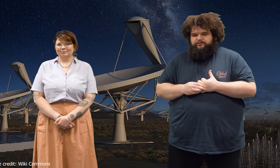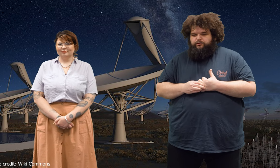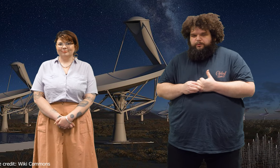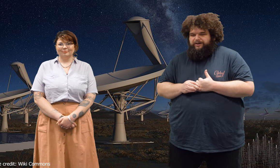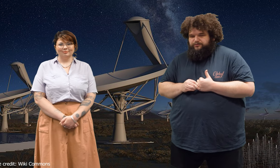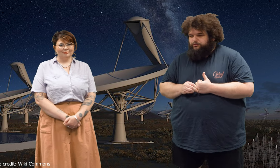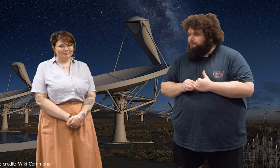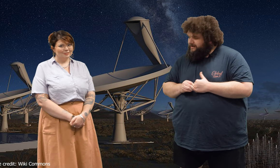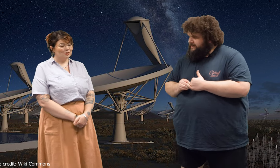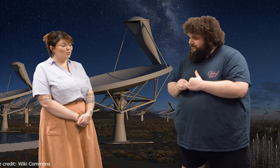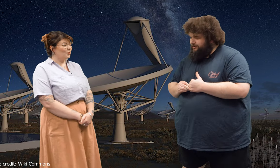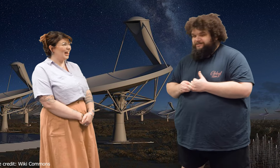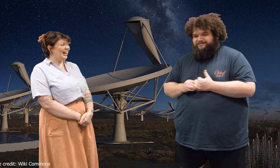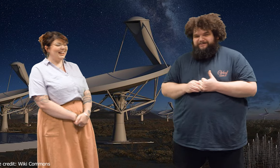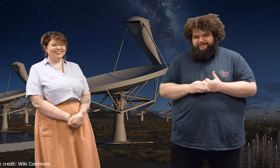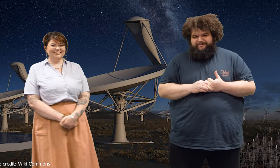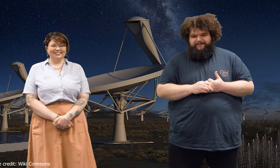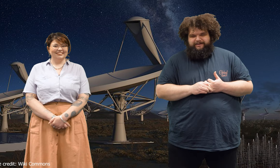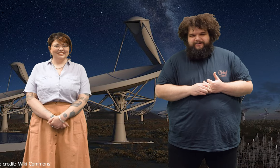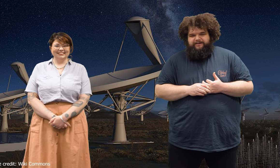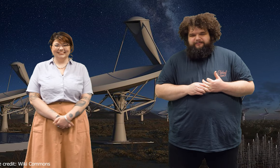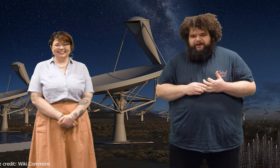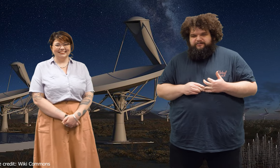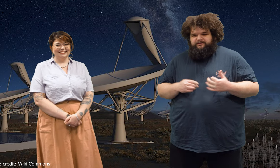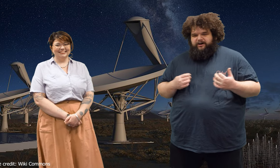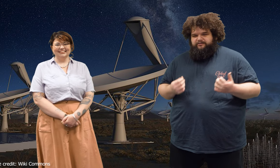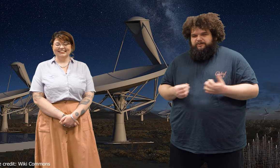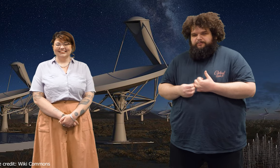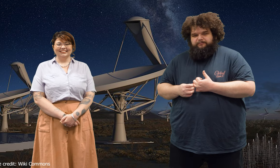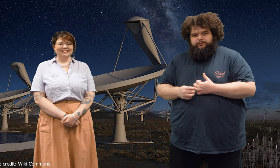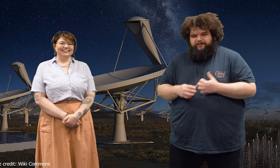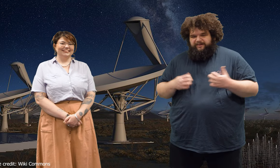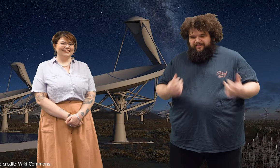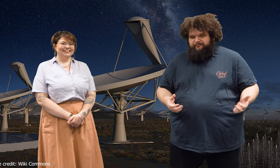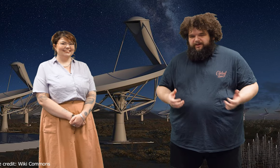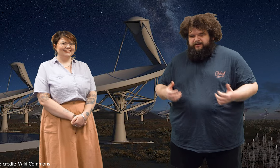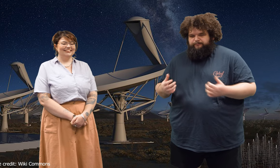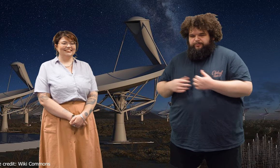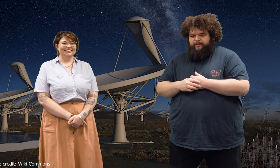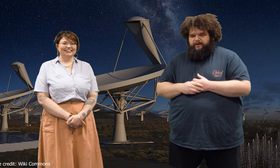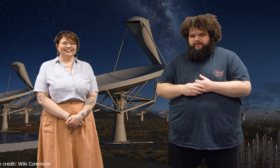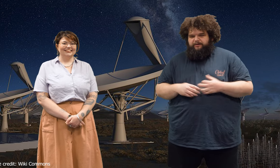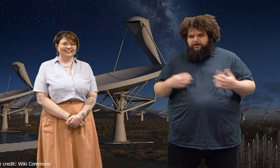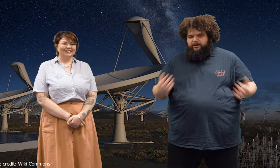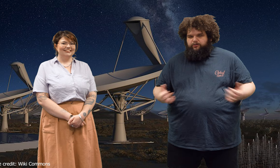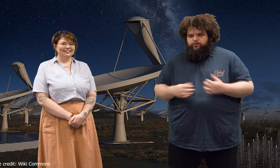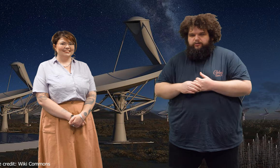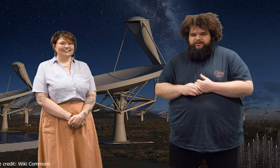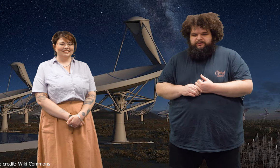$2.2 billion. The final design is to be split between South Africa in the Namoa Karoo region,